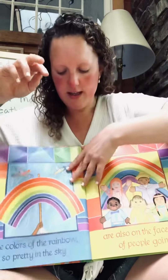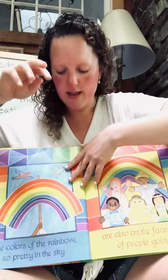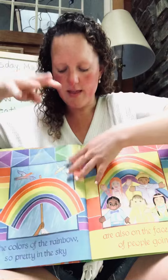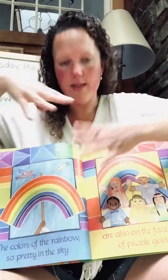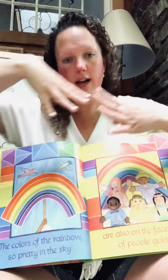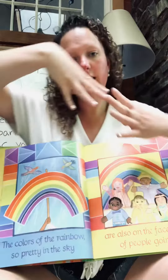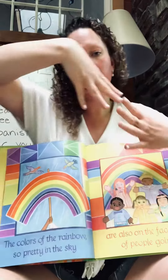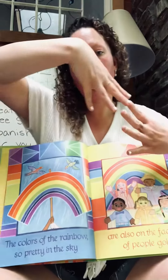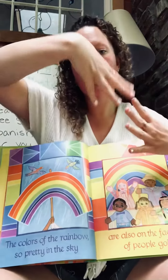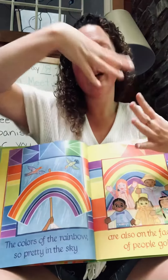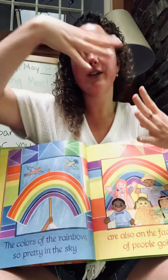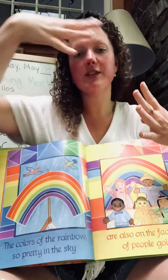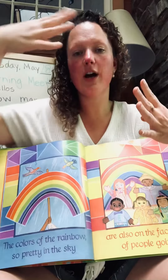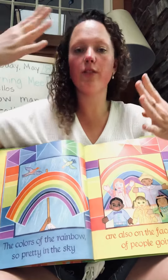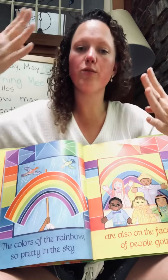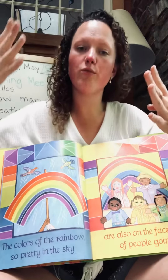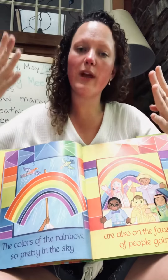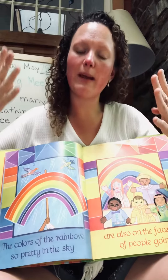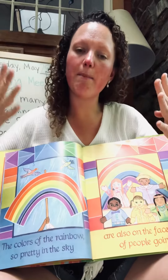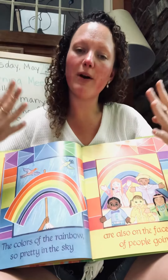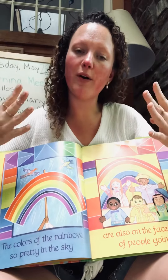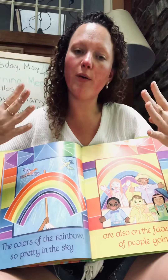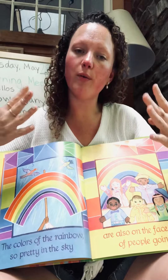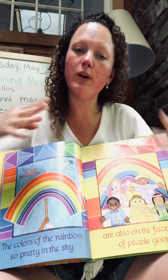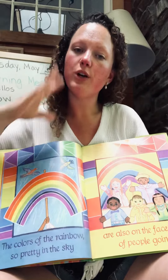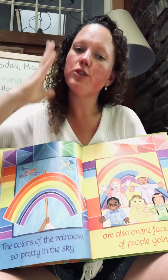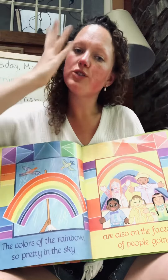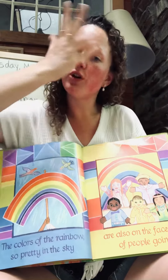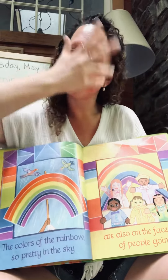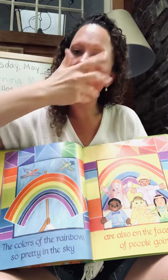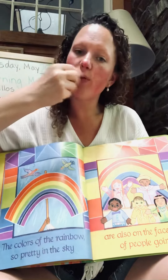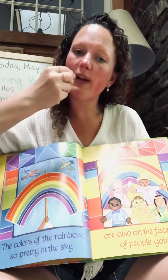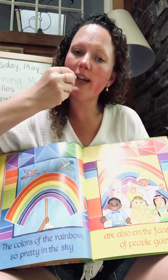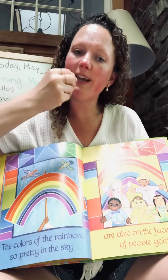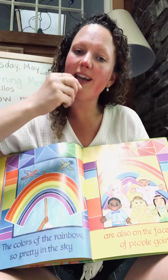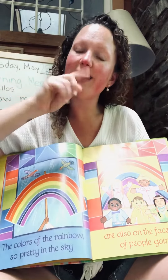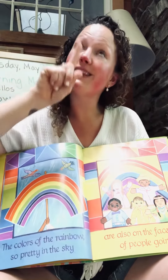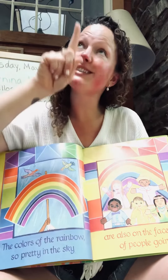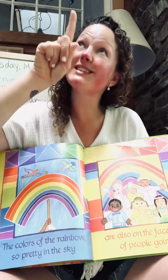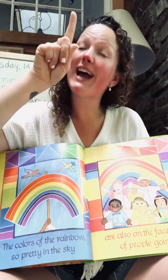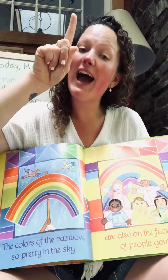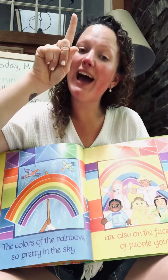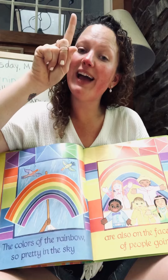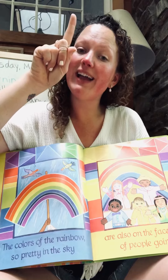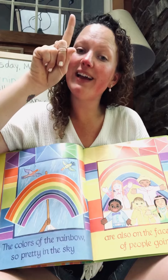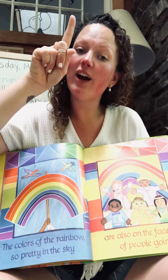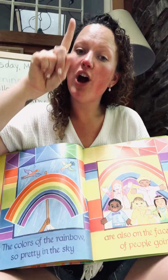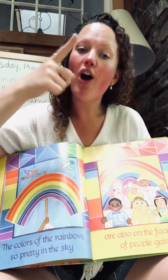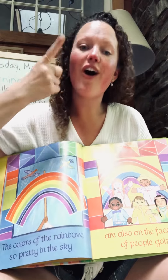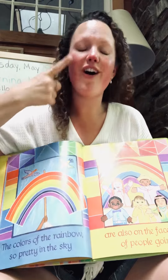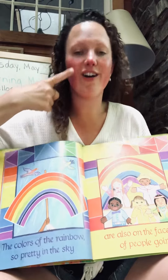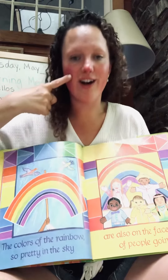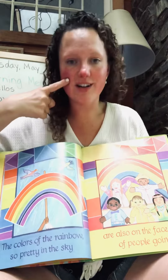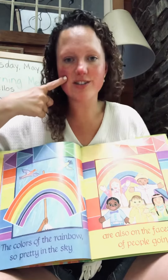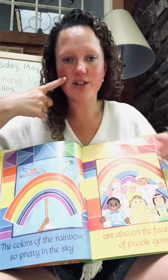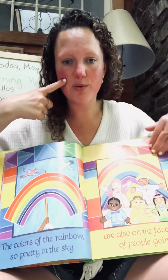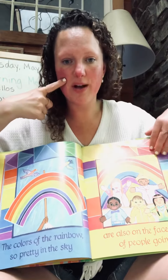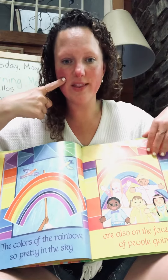The colors on the rainbow so pretty in the sky are also on the